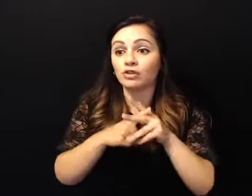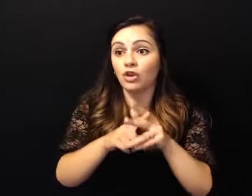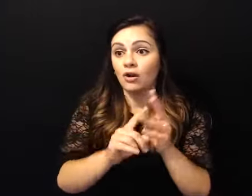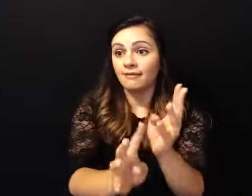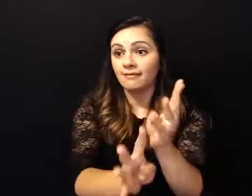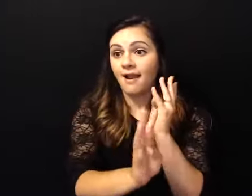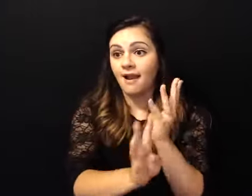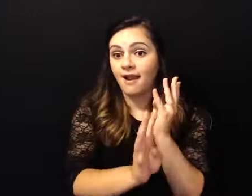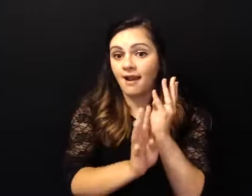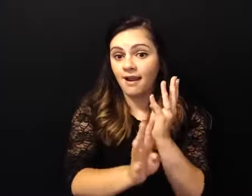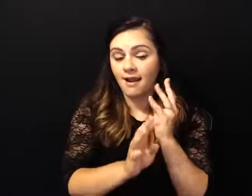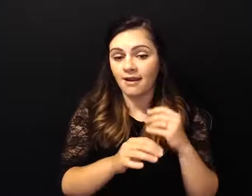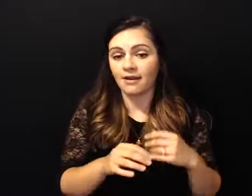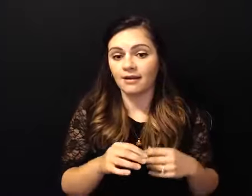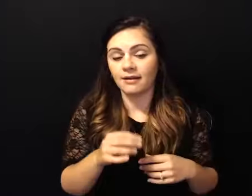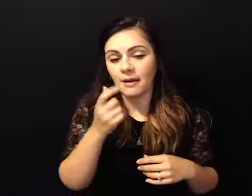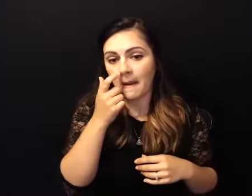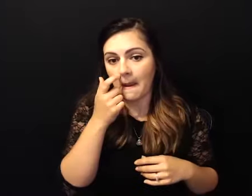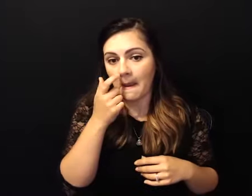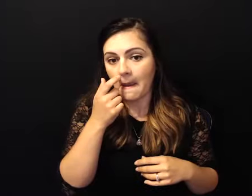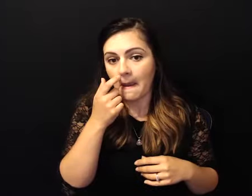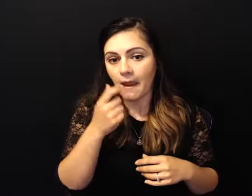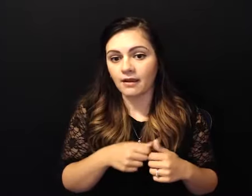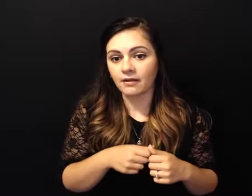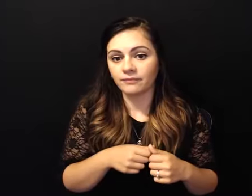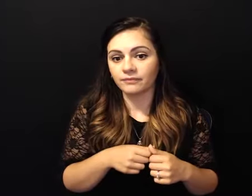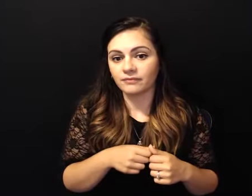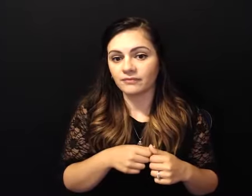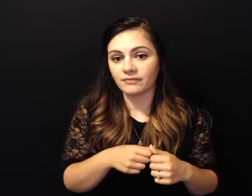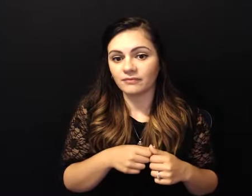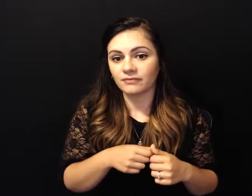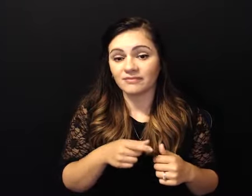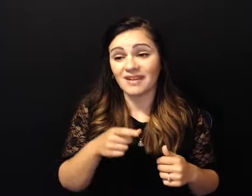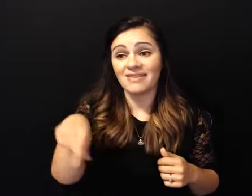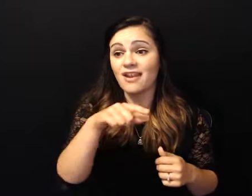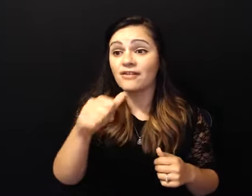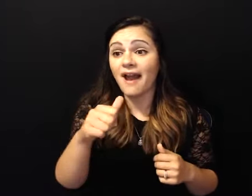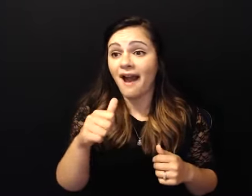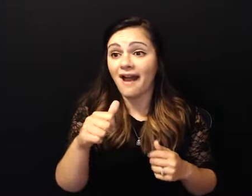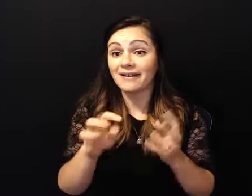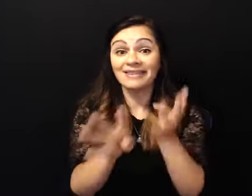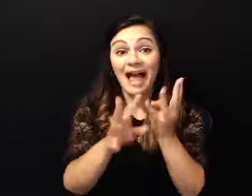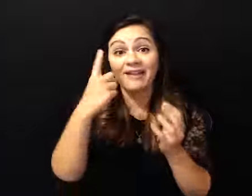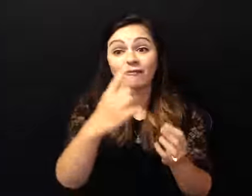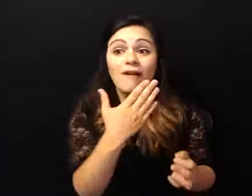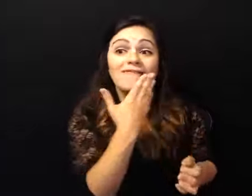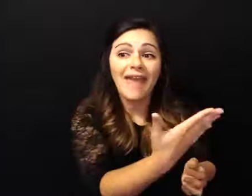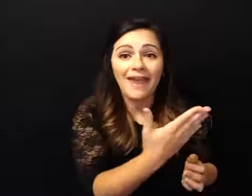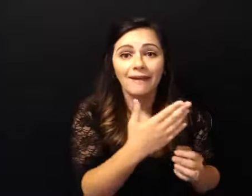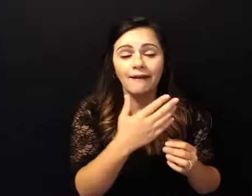to thank the speaker and they weren't thanking the the chairperson they were coming to get to say hi to me because i said i was new um and